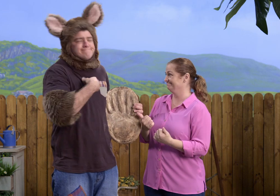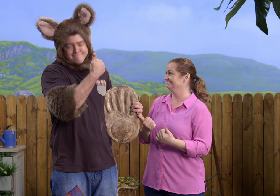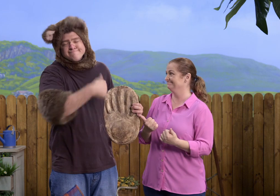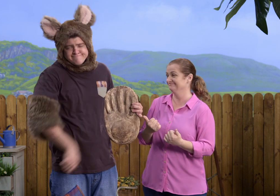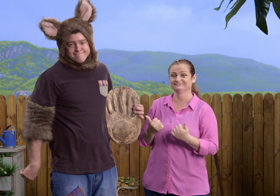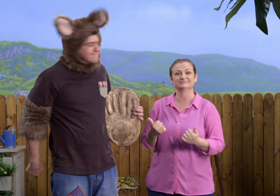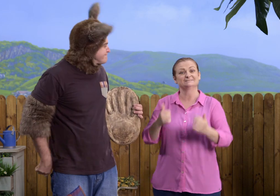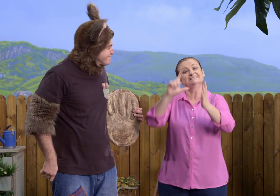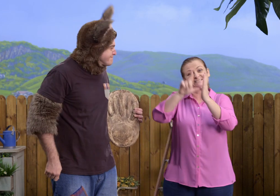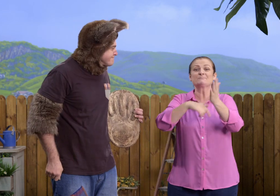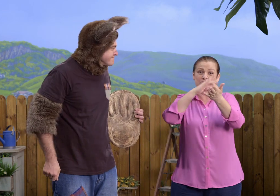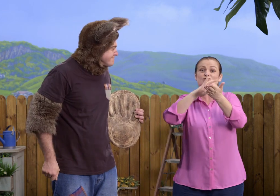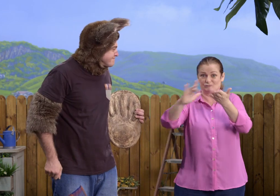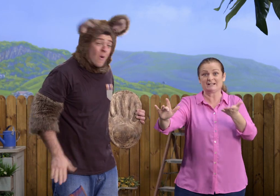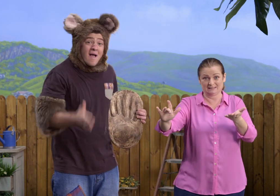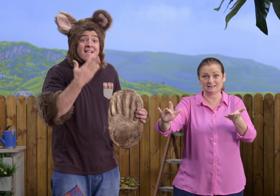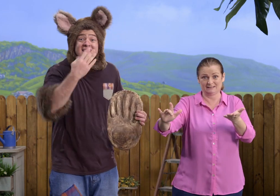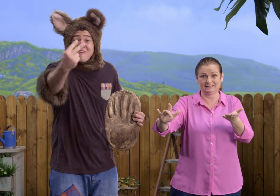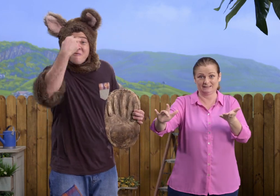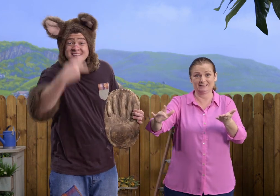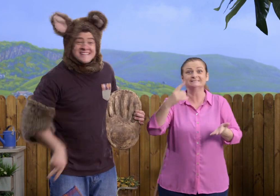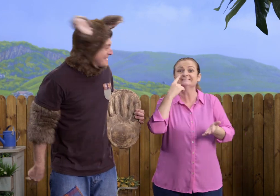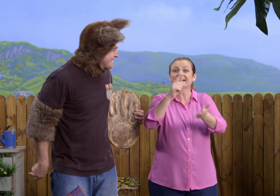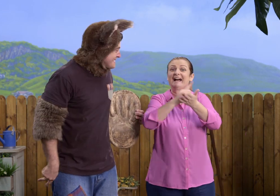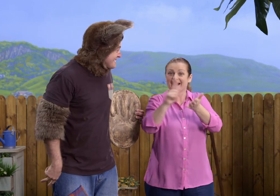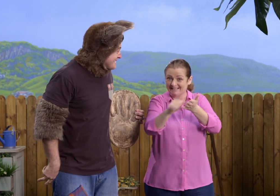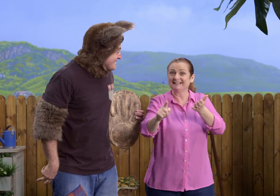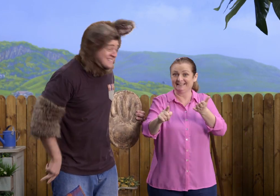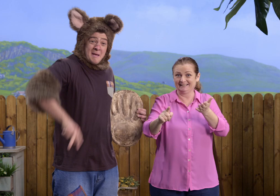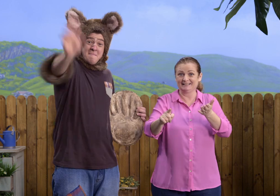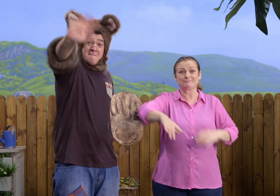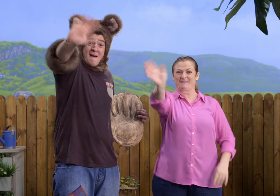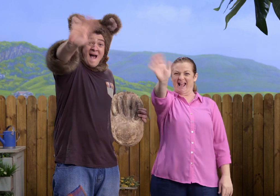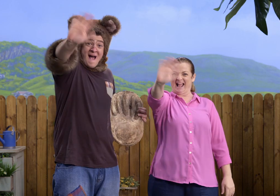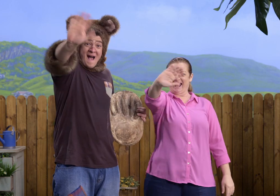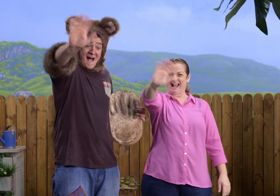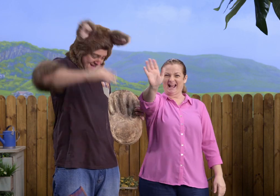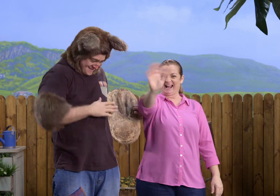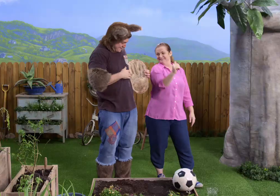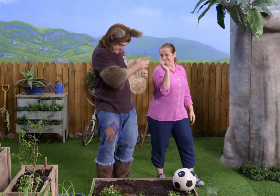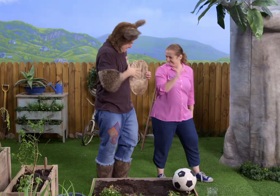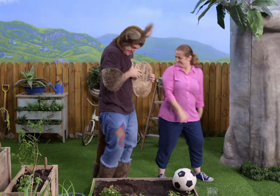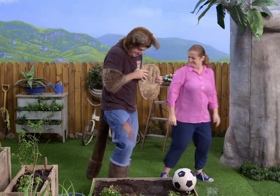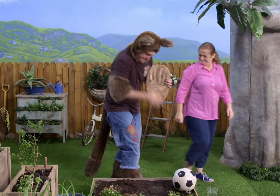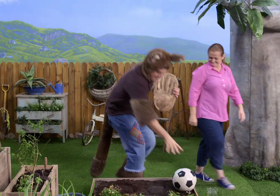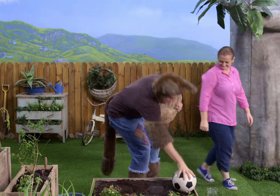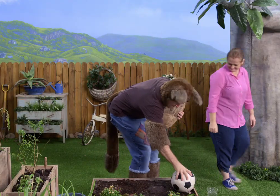do that. Well, our time is up. Thanks for watching. See you next time. Bye. Bye. Bye. Come on. All right. Come on.